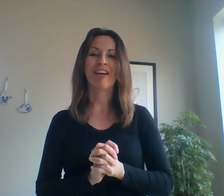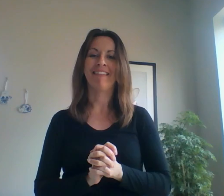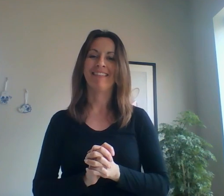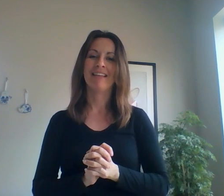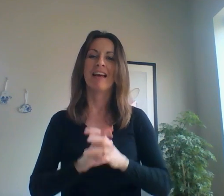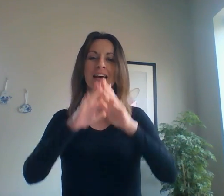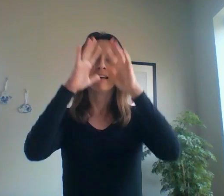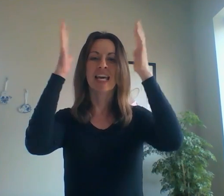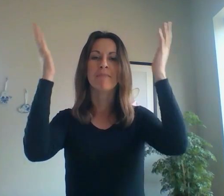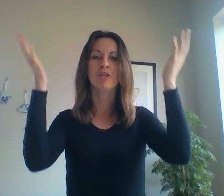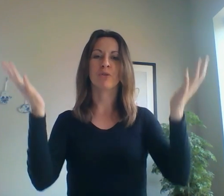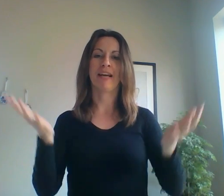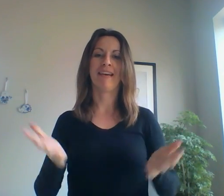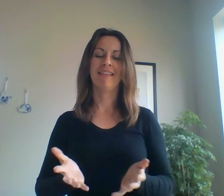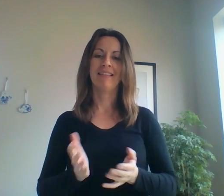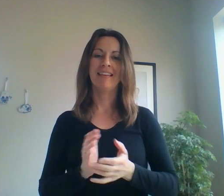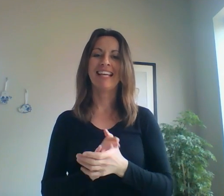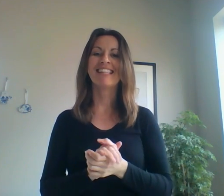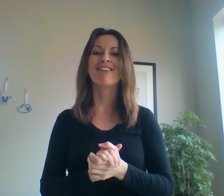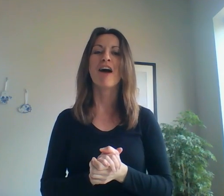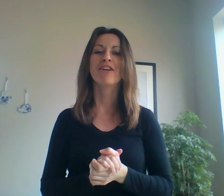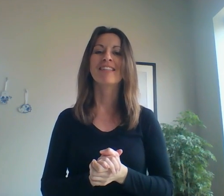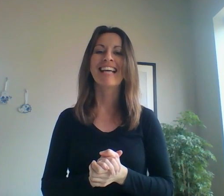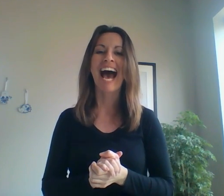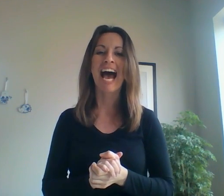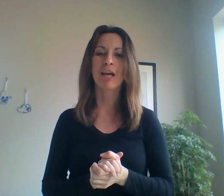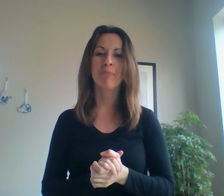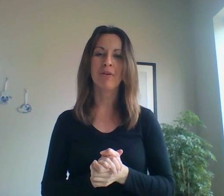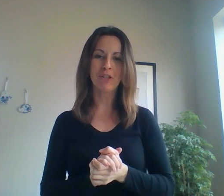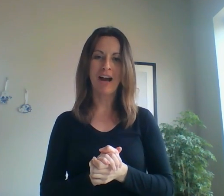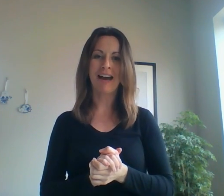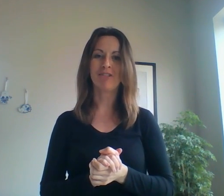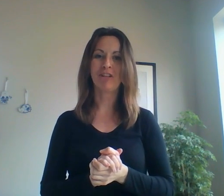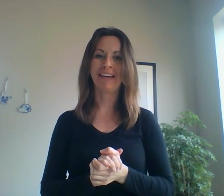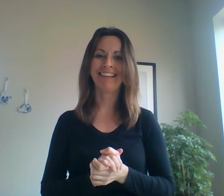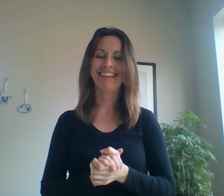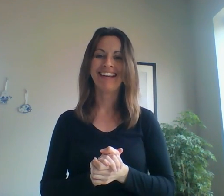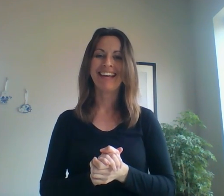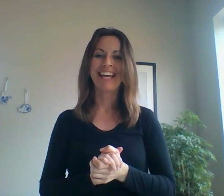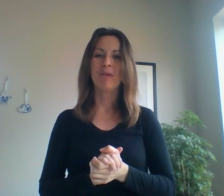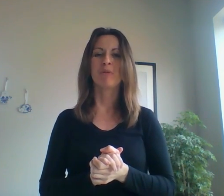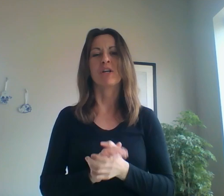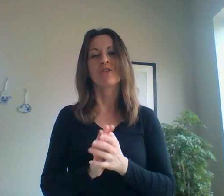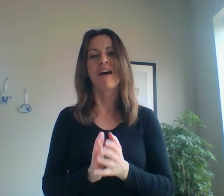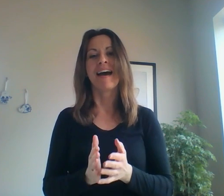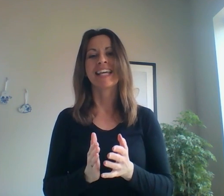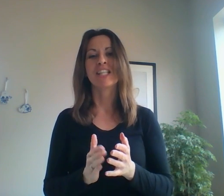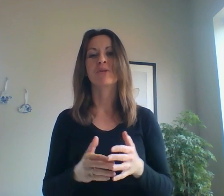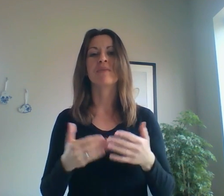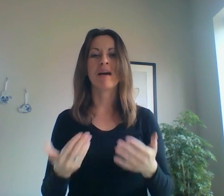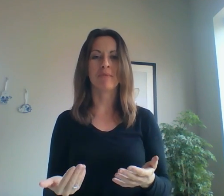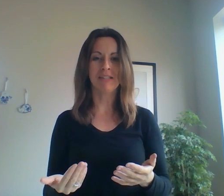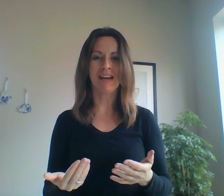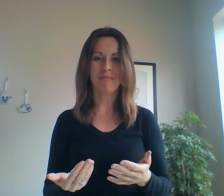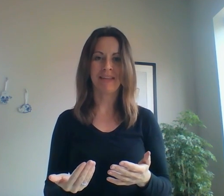Visualization, imagery is another type of strategy. But we're trying to remember something